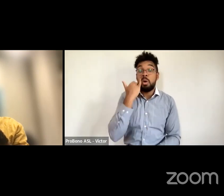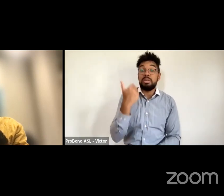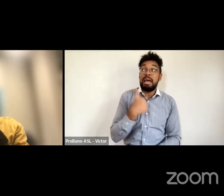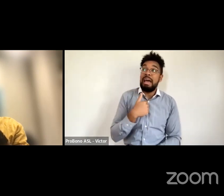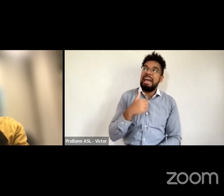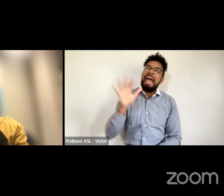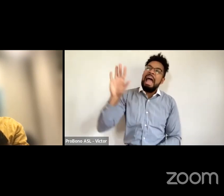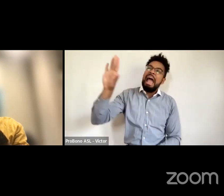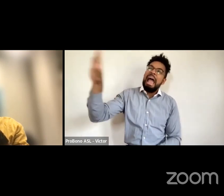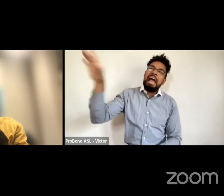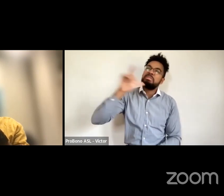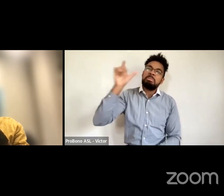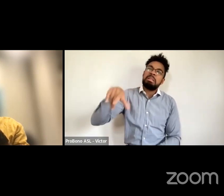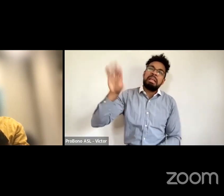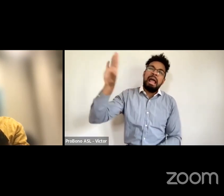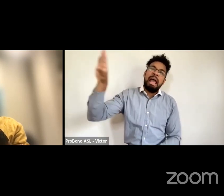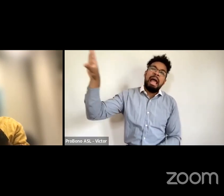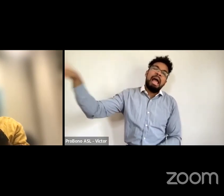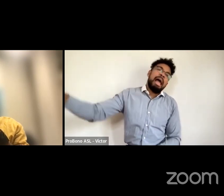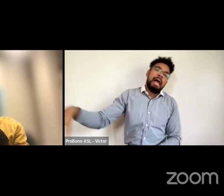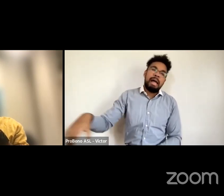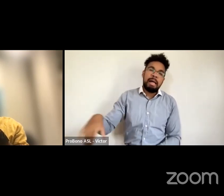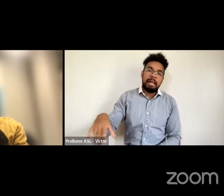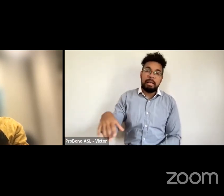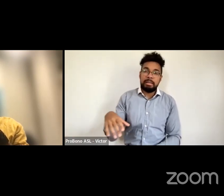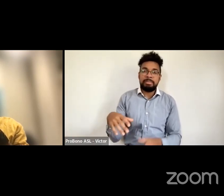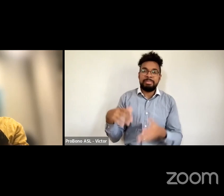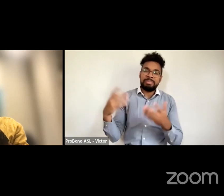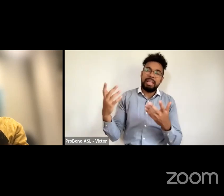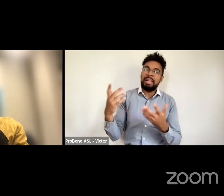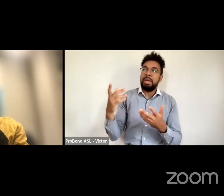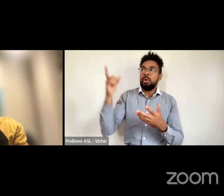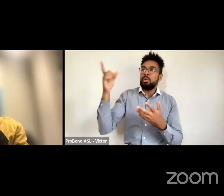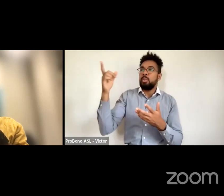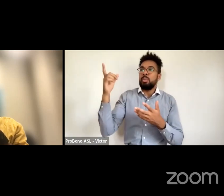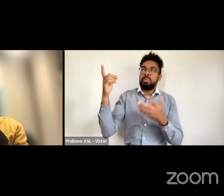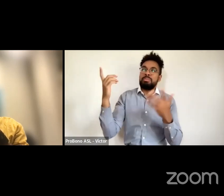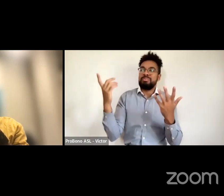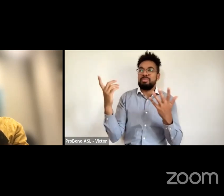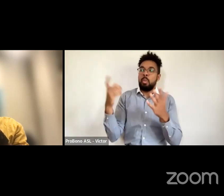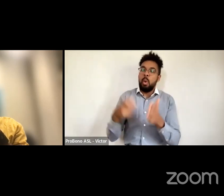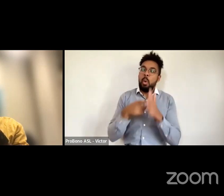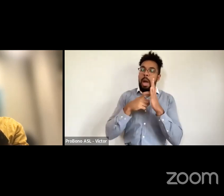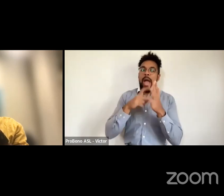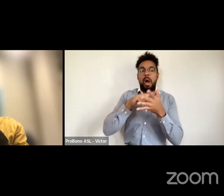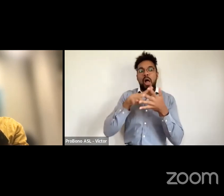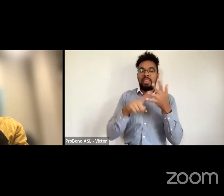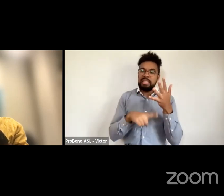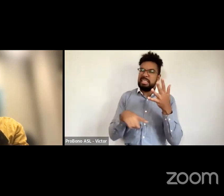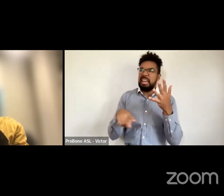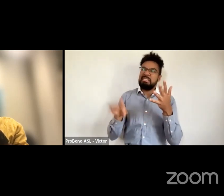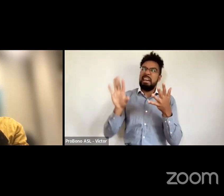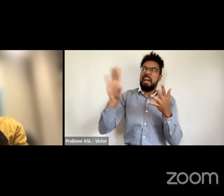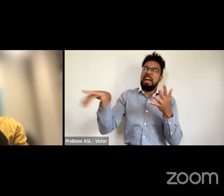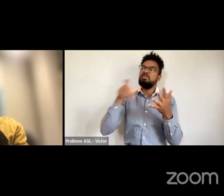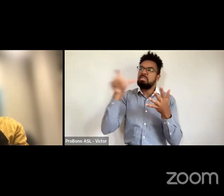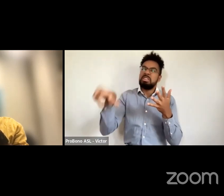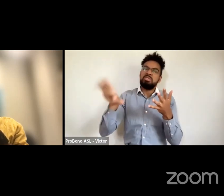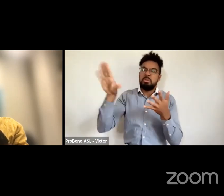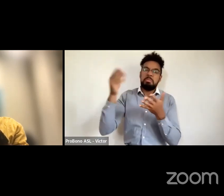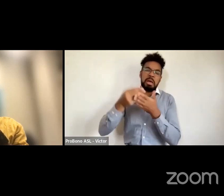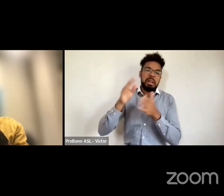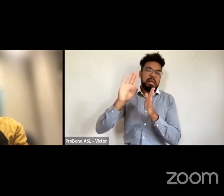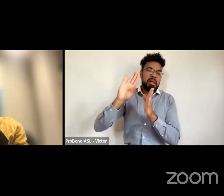because it comes with um strings attached really um